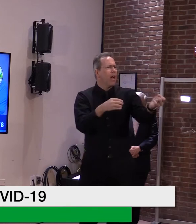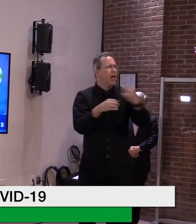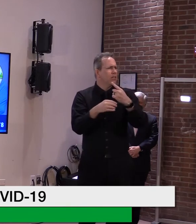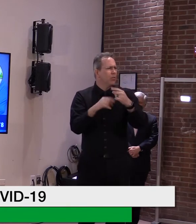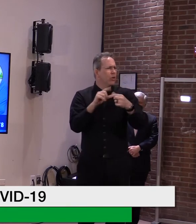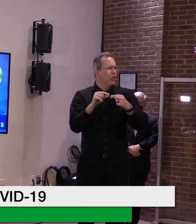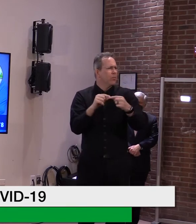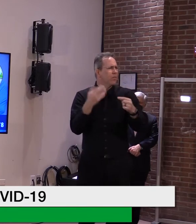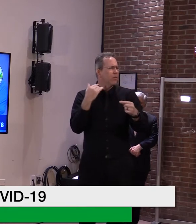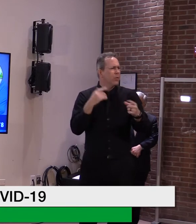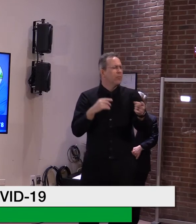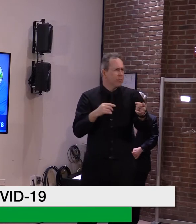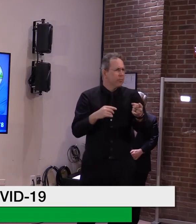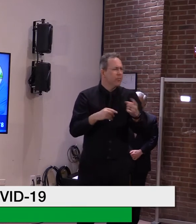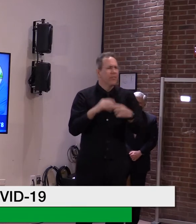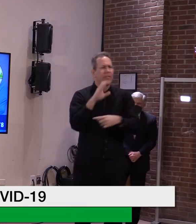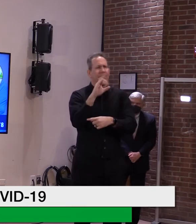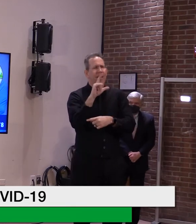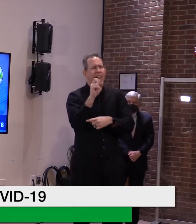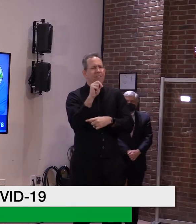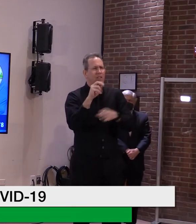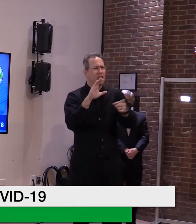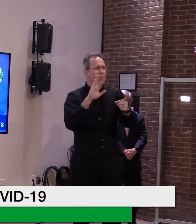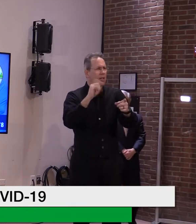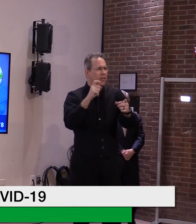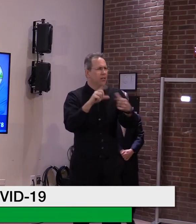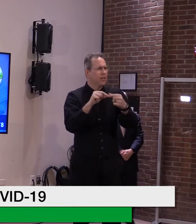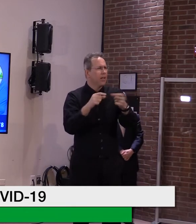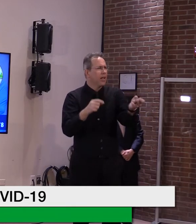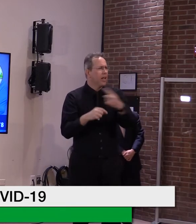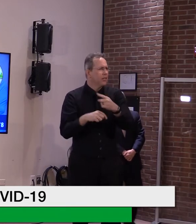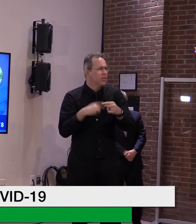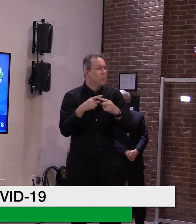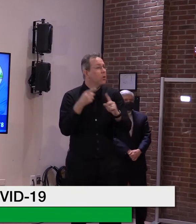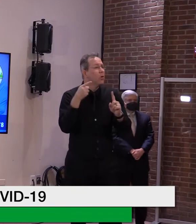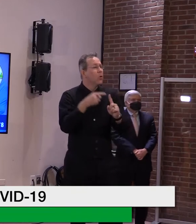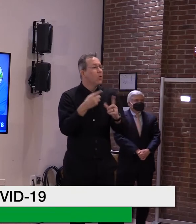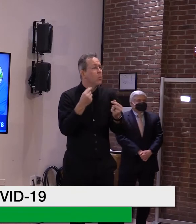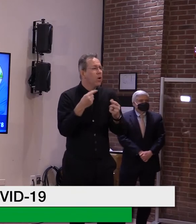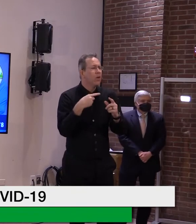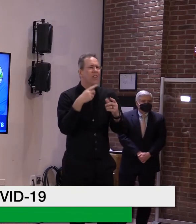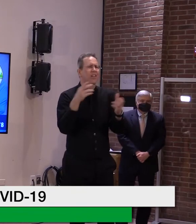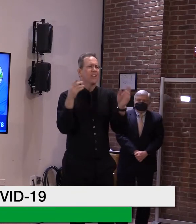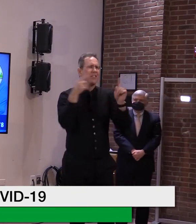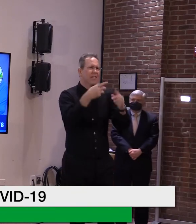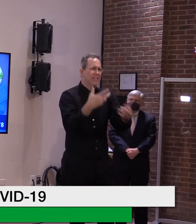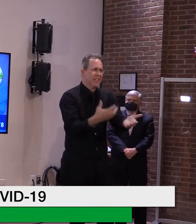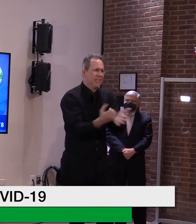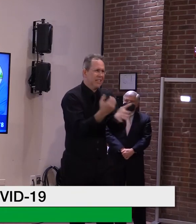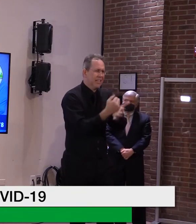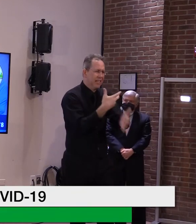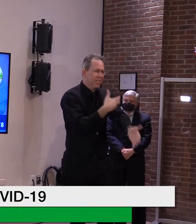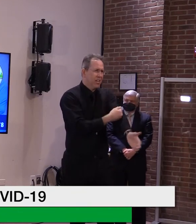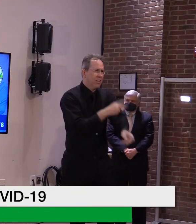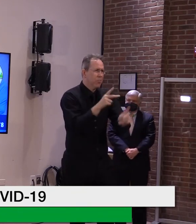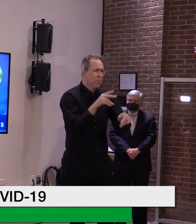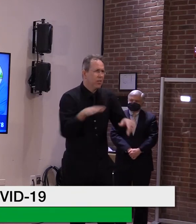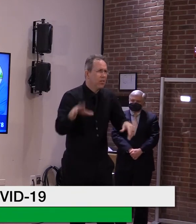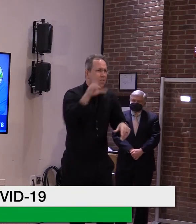Vermonters vaccinated as quickly as possible. So anything we can do to push that along is going to be a benefit.